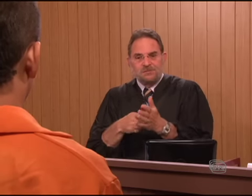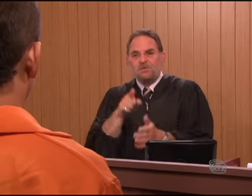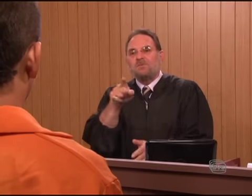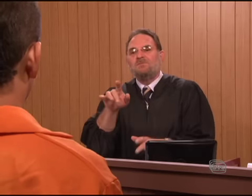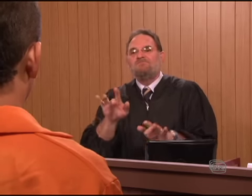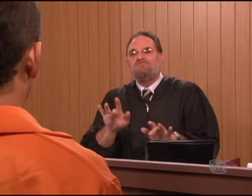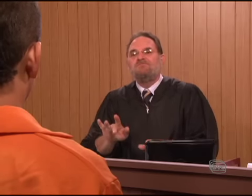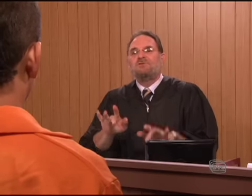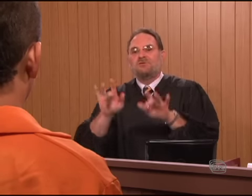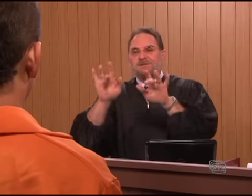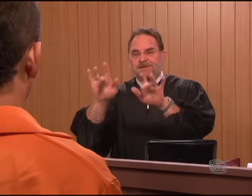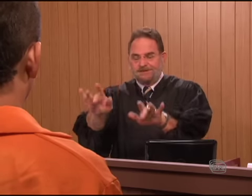mercy.